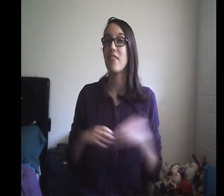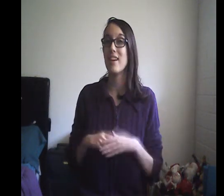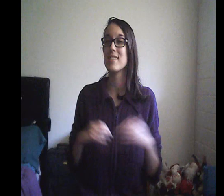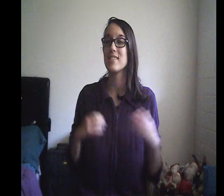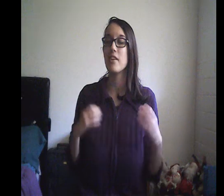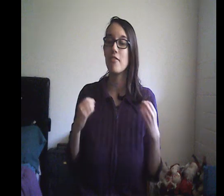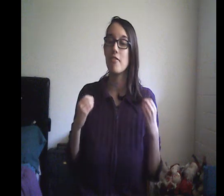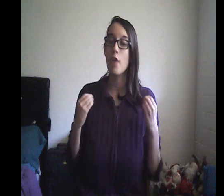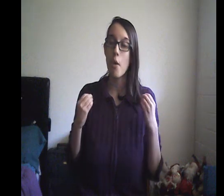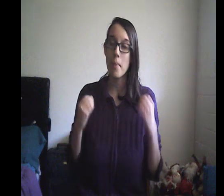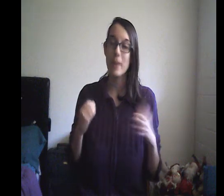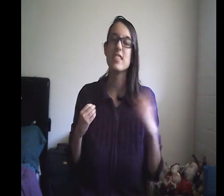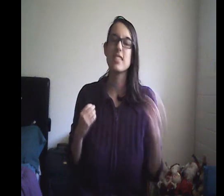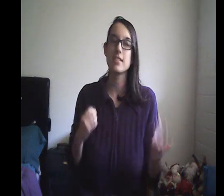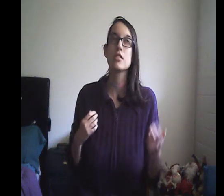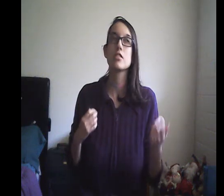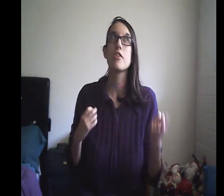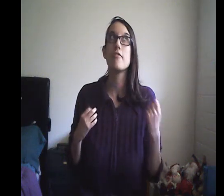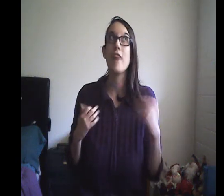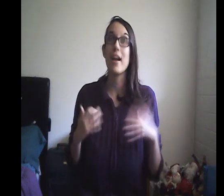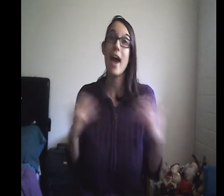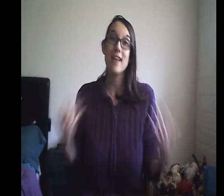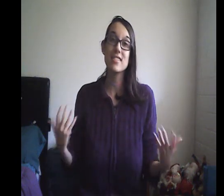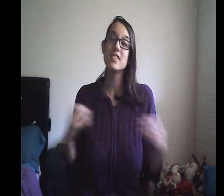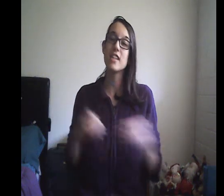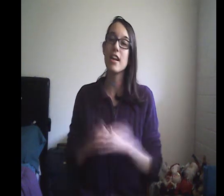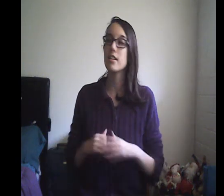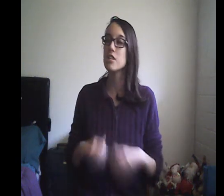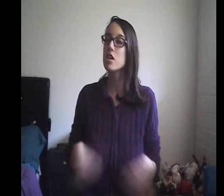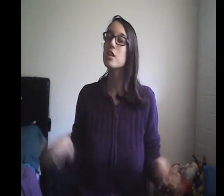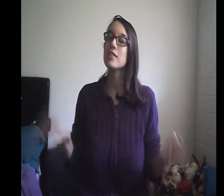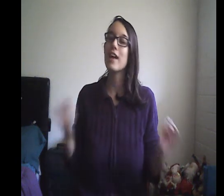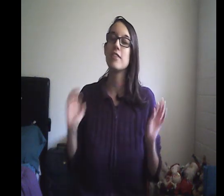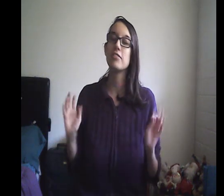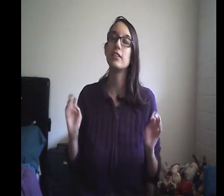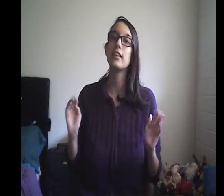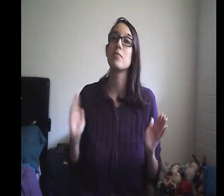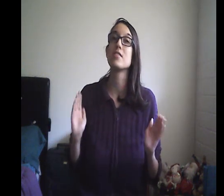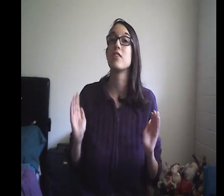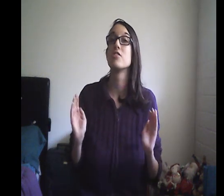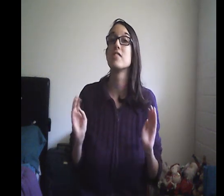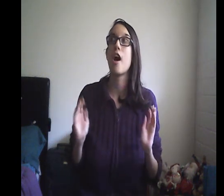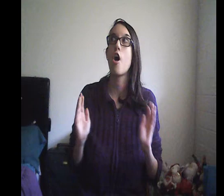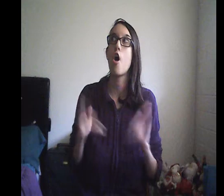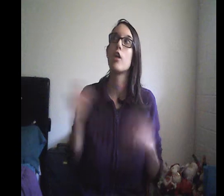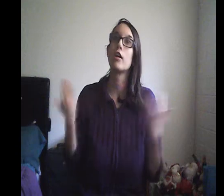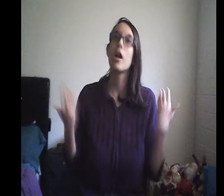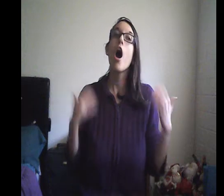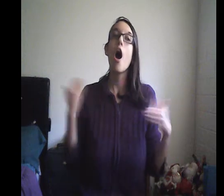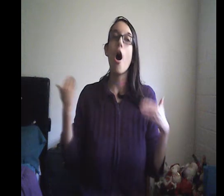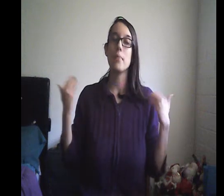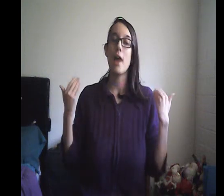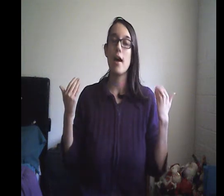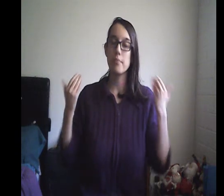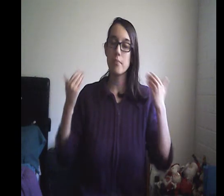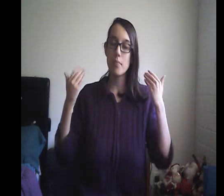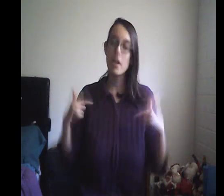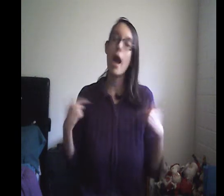omega-6 fatty acids in it i definitely like mascaras that are um that have a